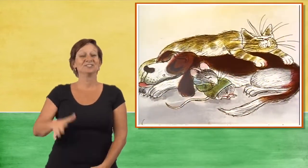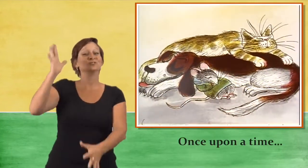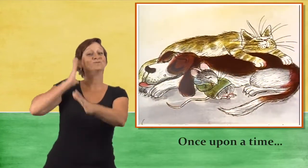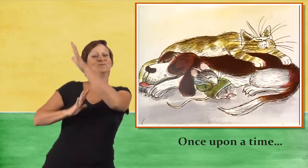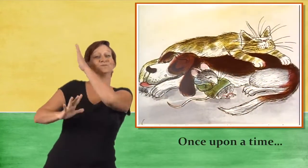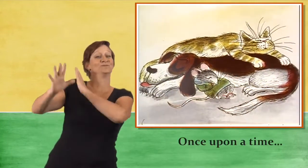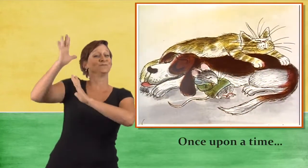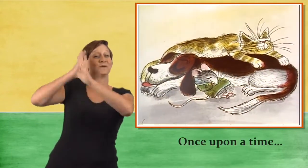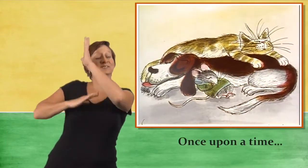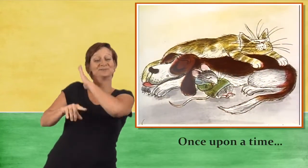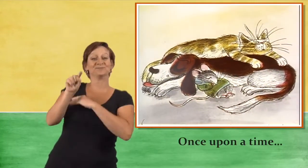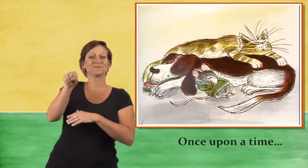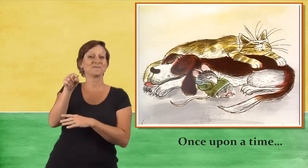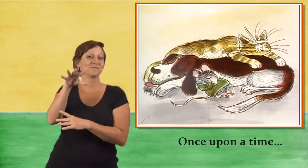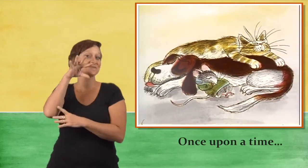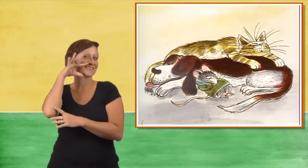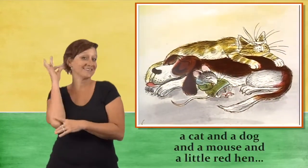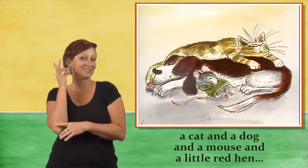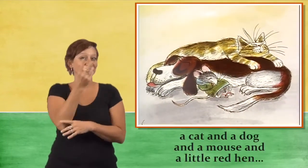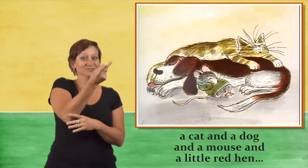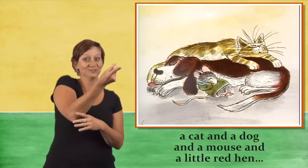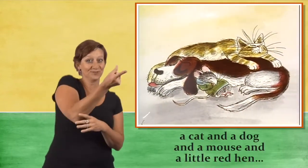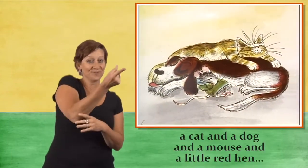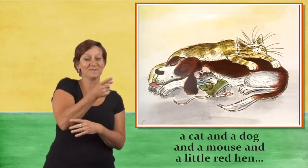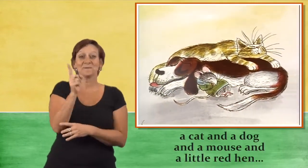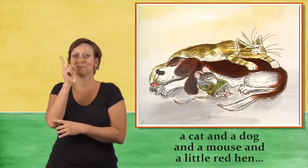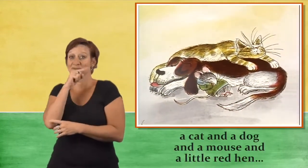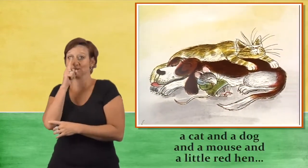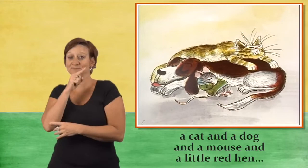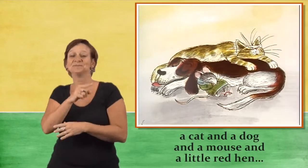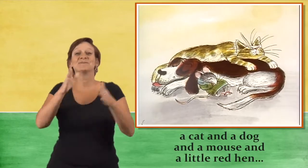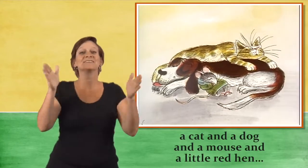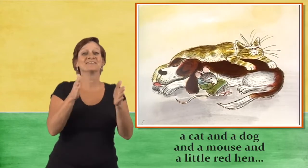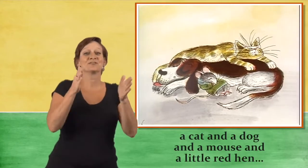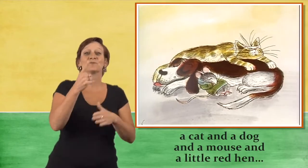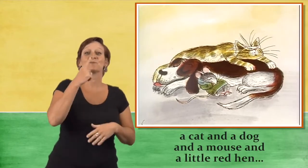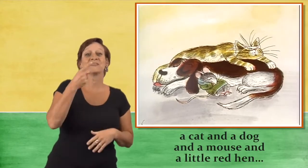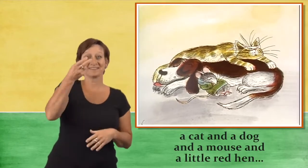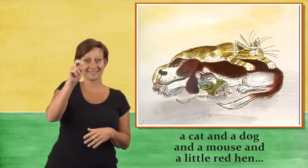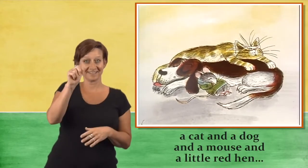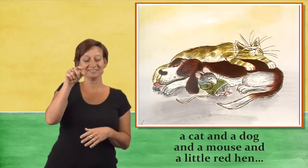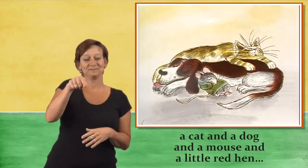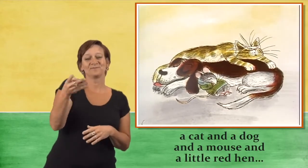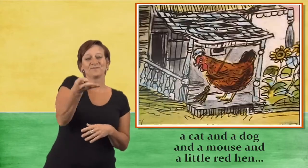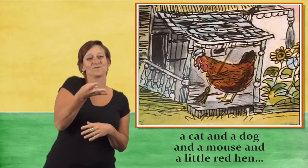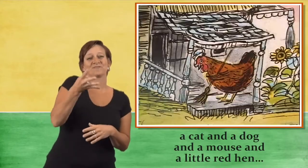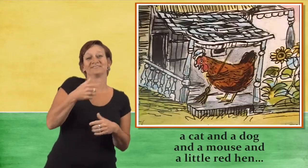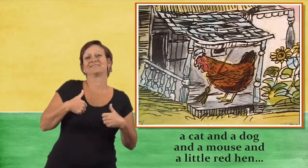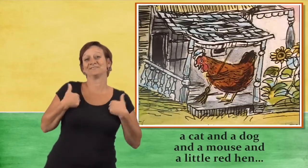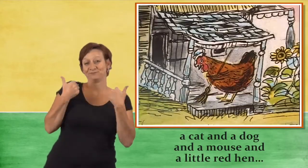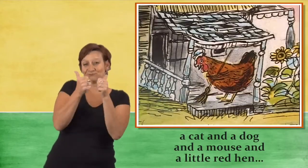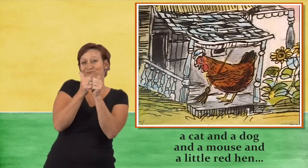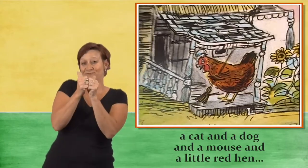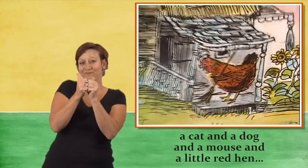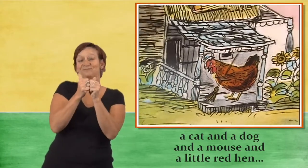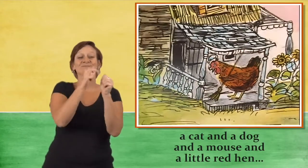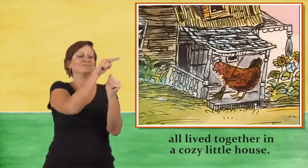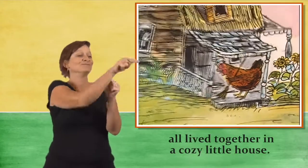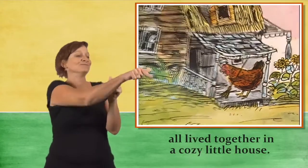once upon a time a cat and a dog and a mouse and a little red hen all